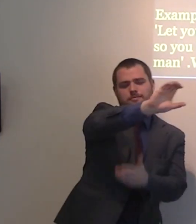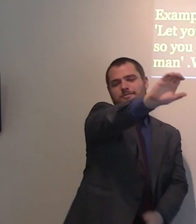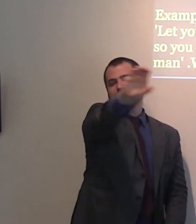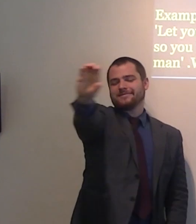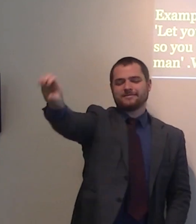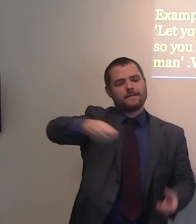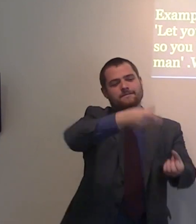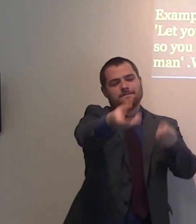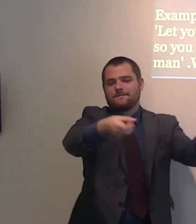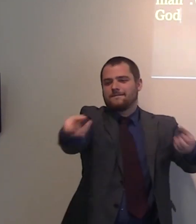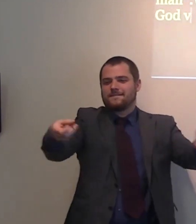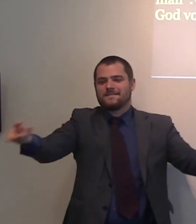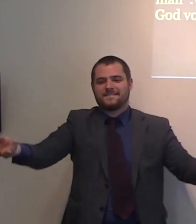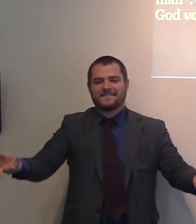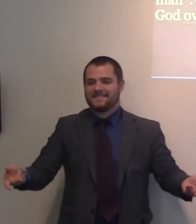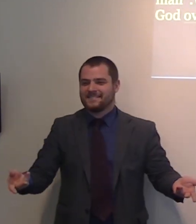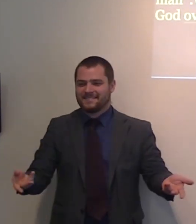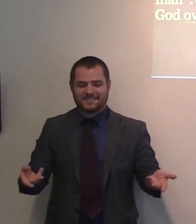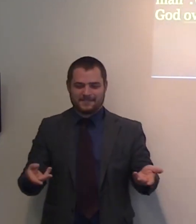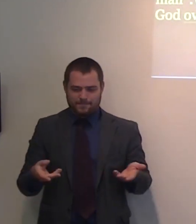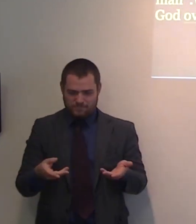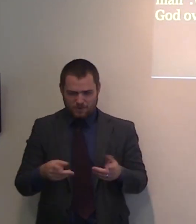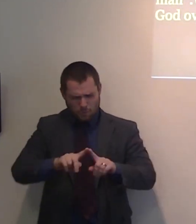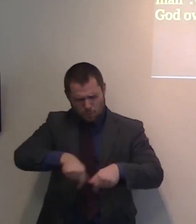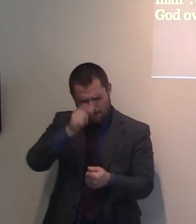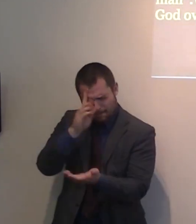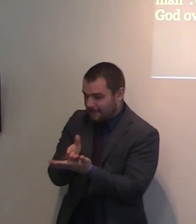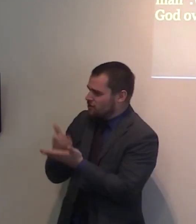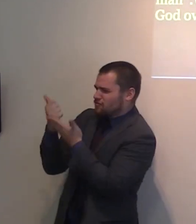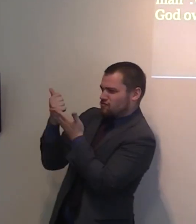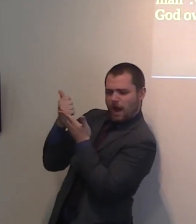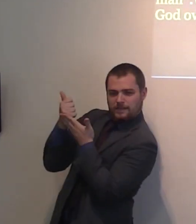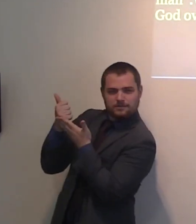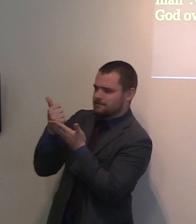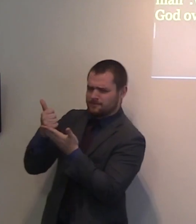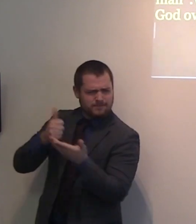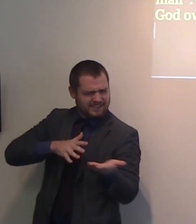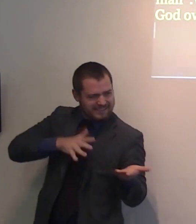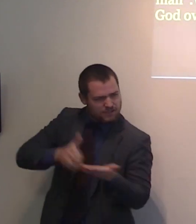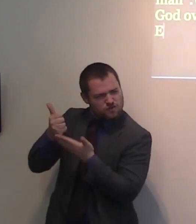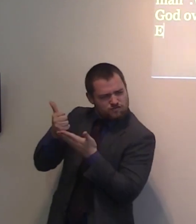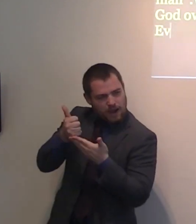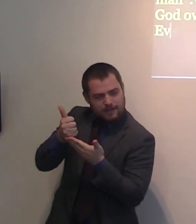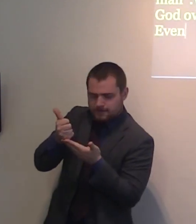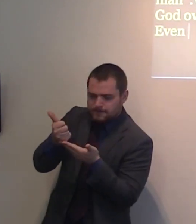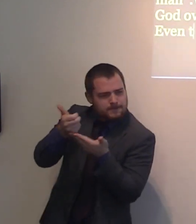sisters, we believe in the doctrines of grace. But sadly, and I have to put it this way,